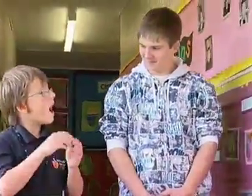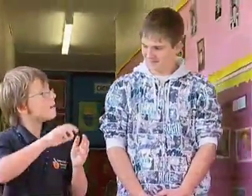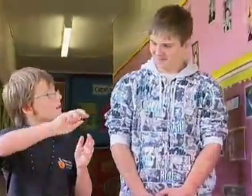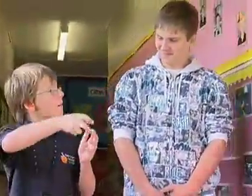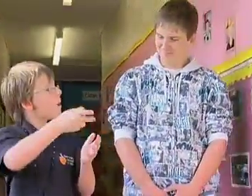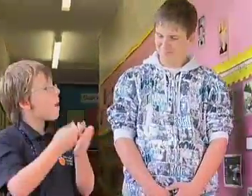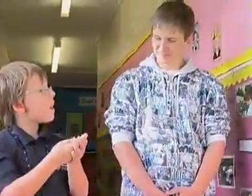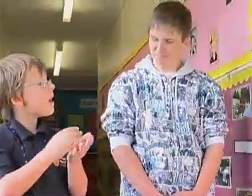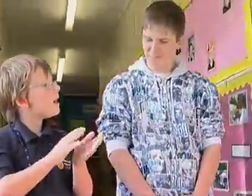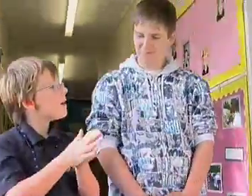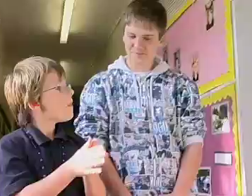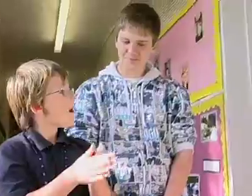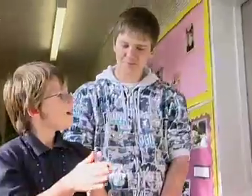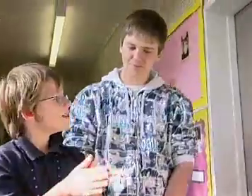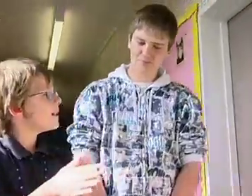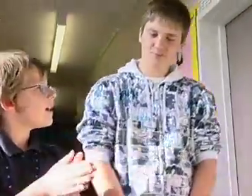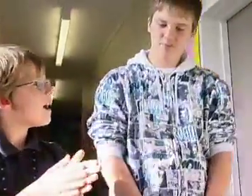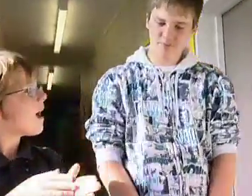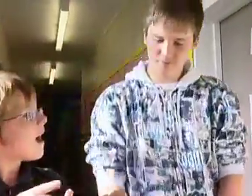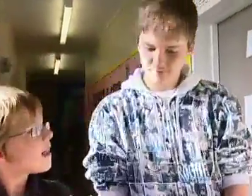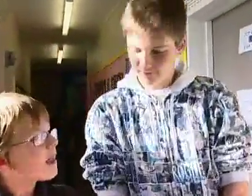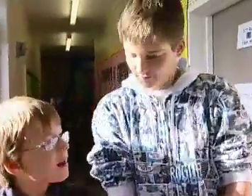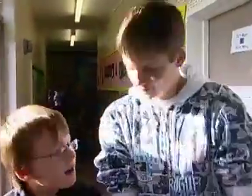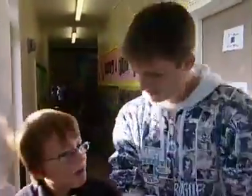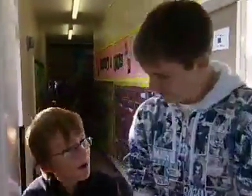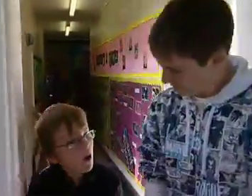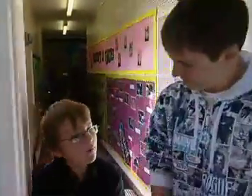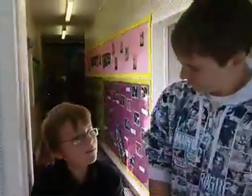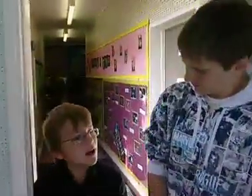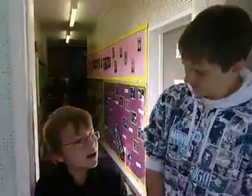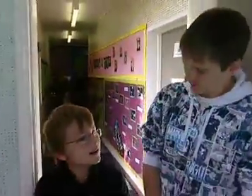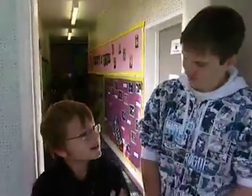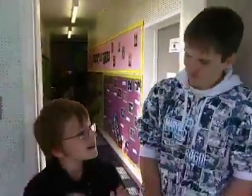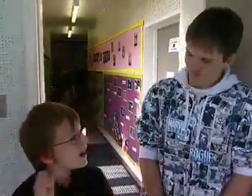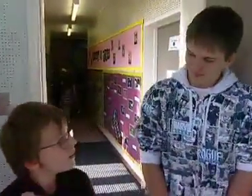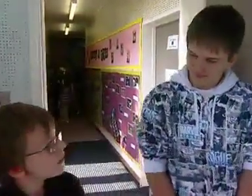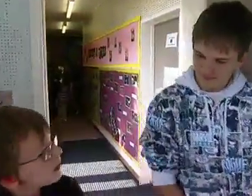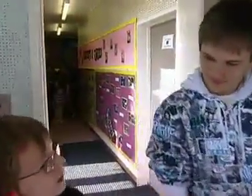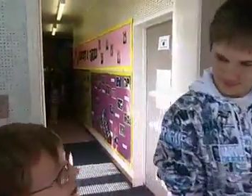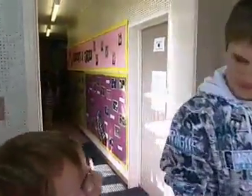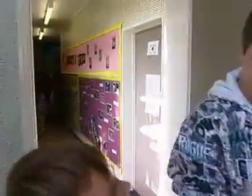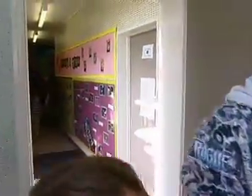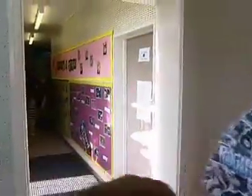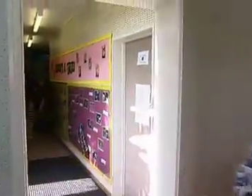on, and I turn the tap on again, wash my hands, and then turn the tap off, get a towel.